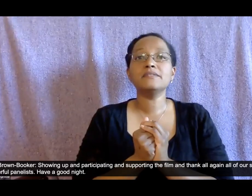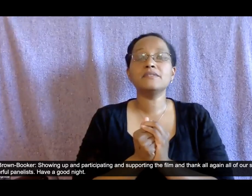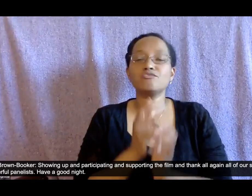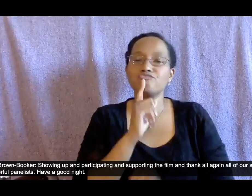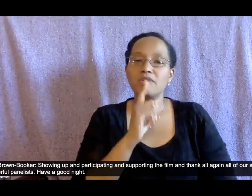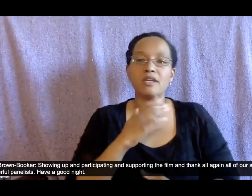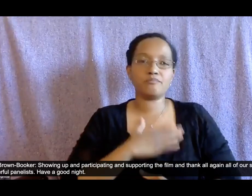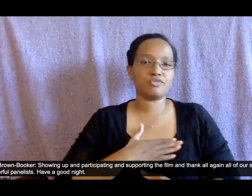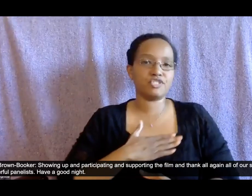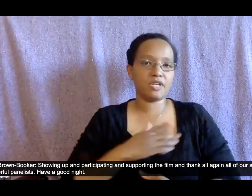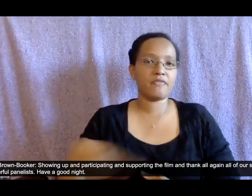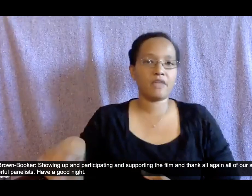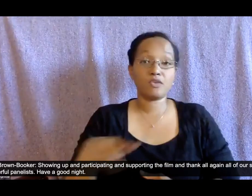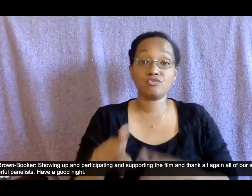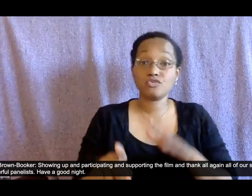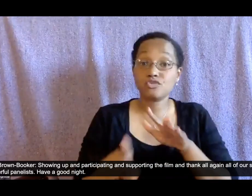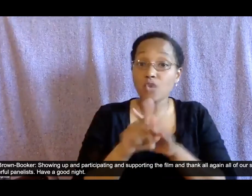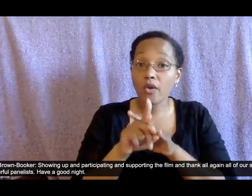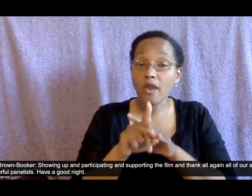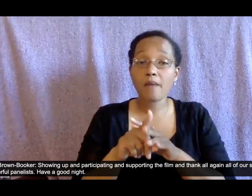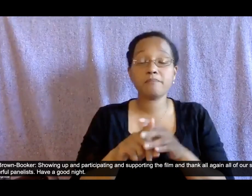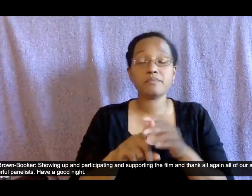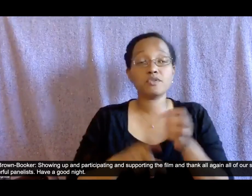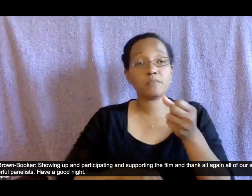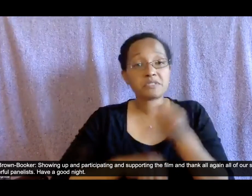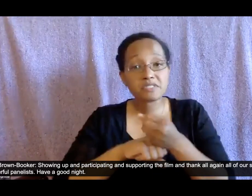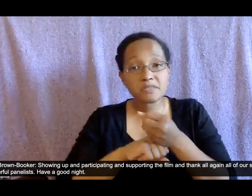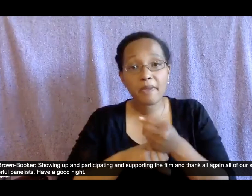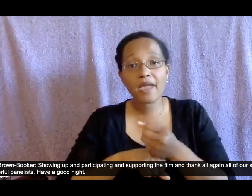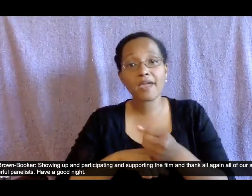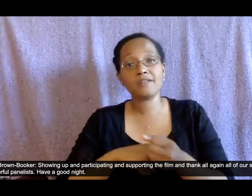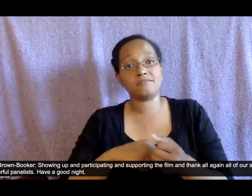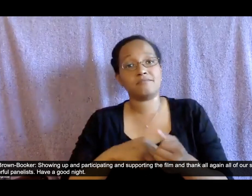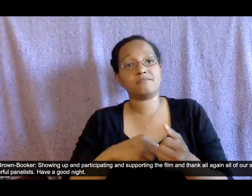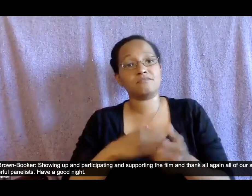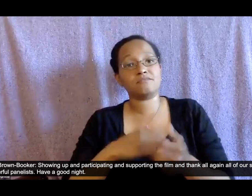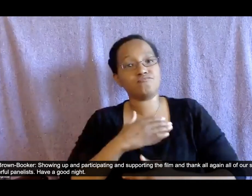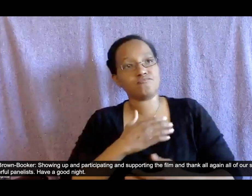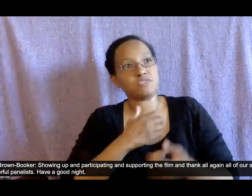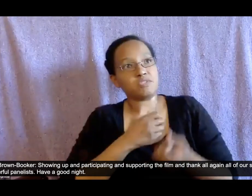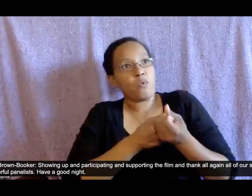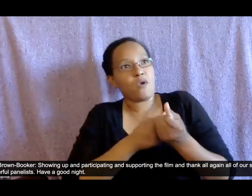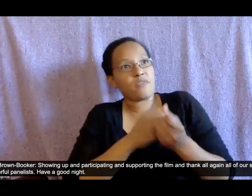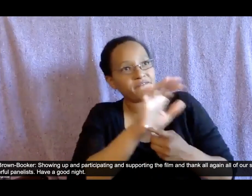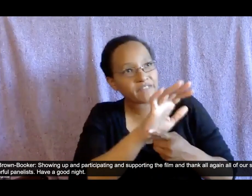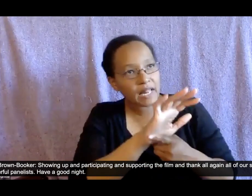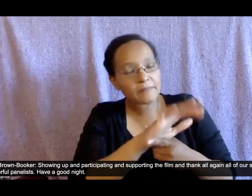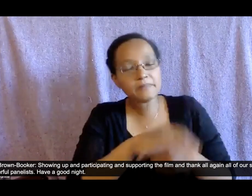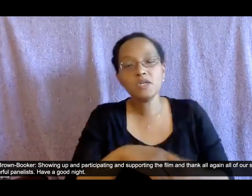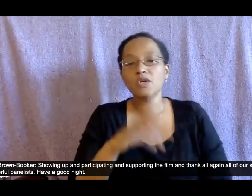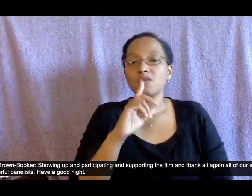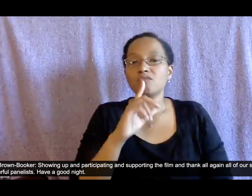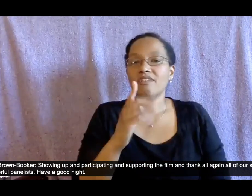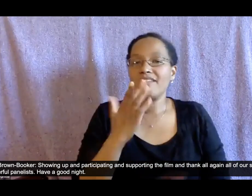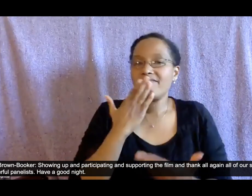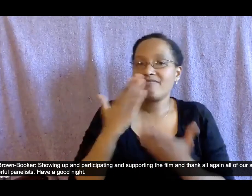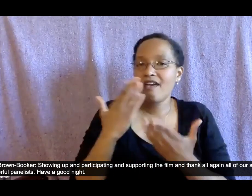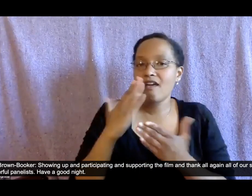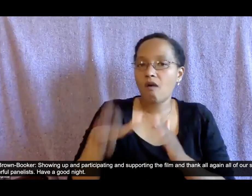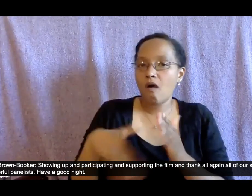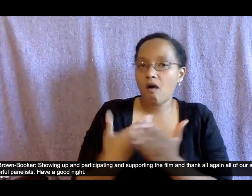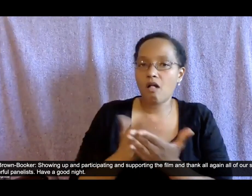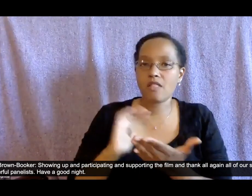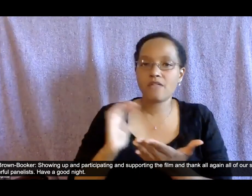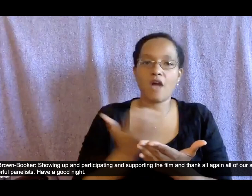up and participating and supporting the film and thank again all of our uh sponsors and